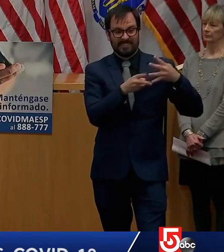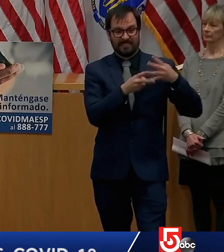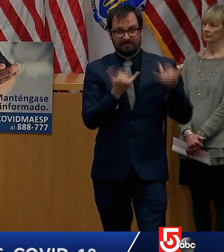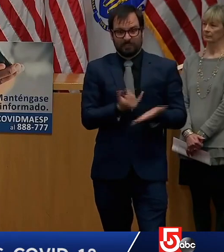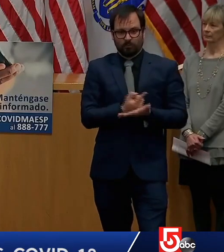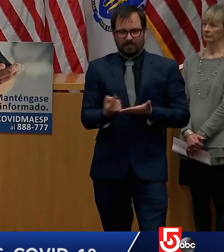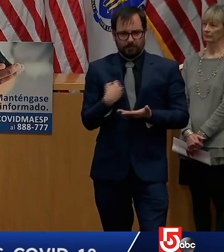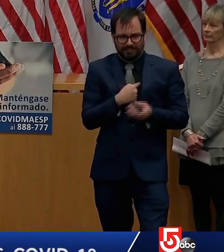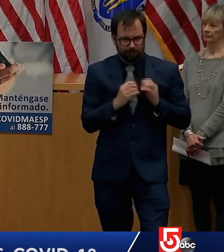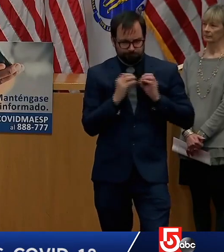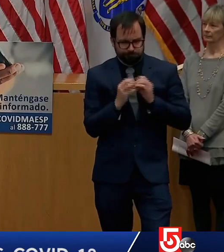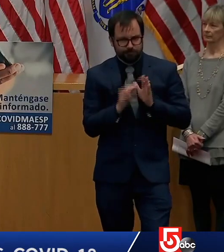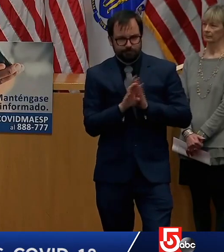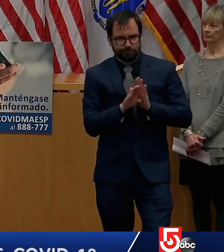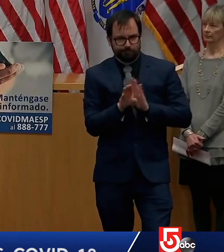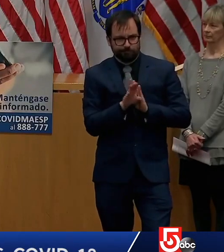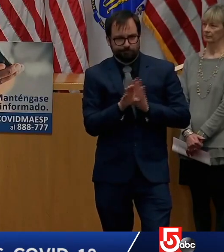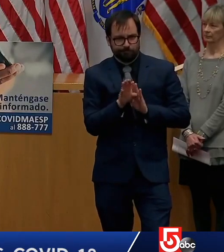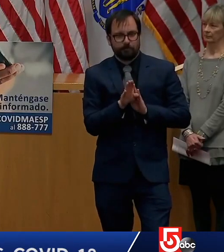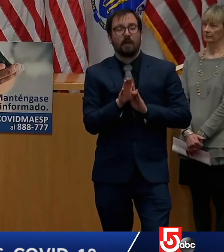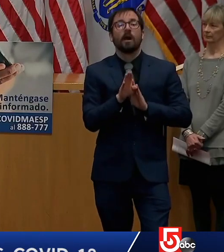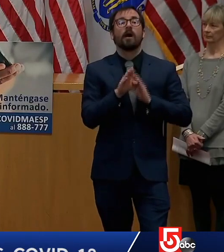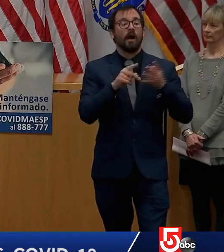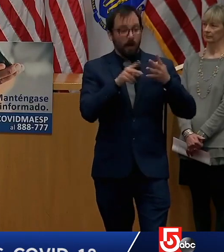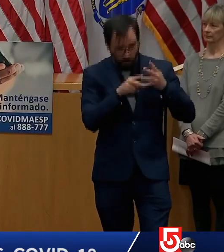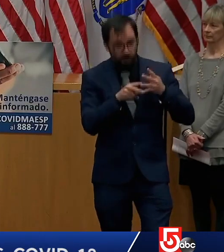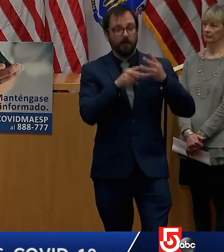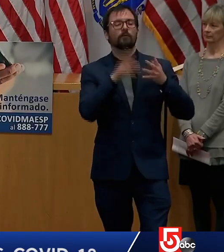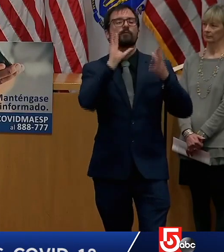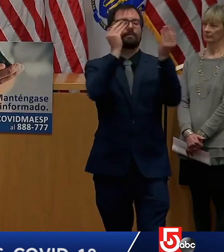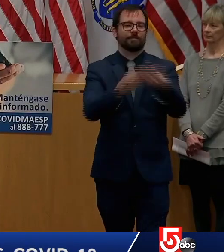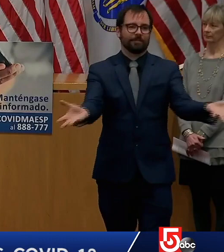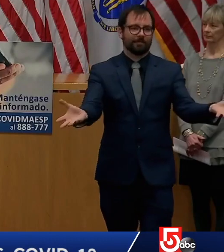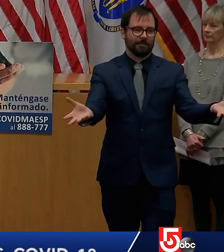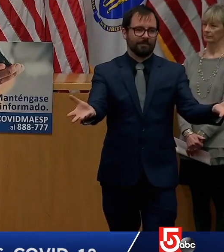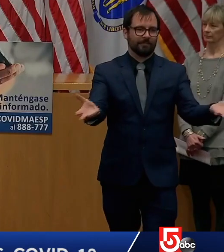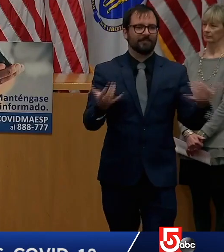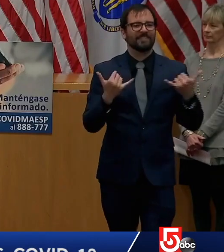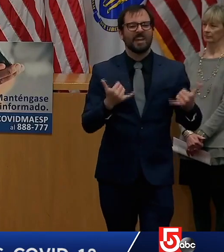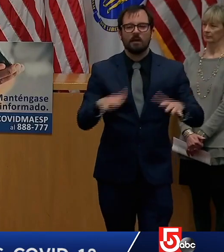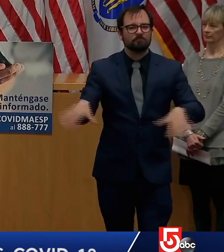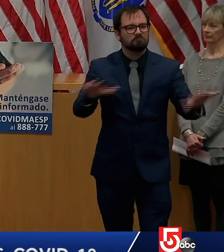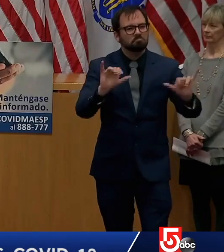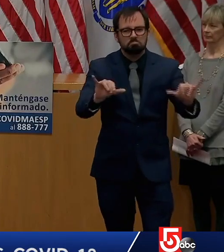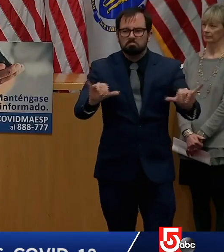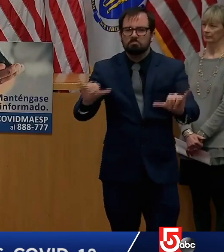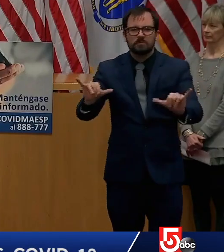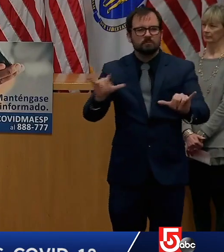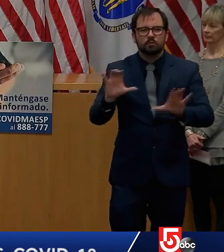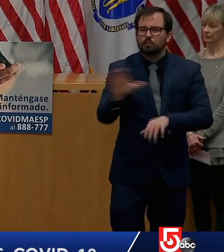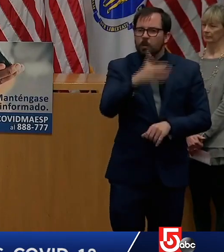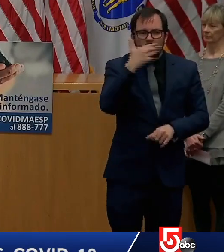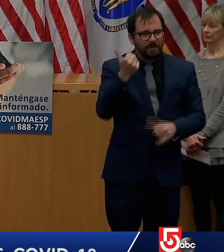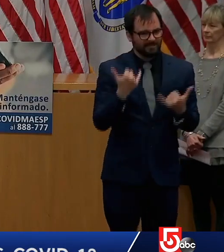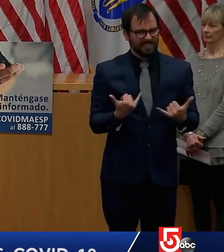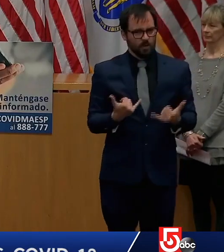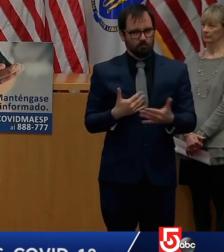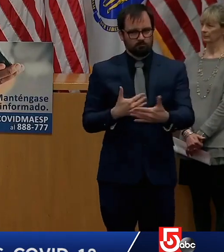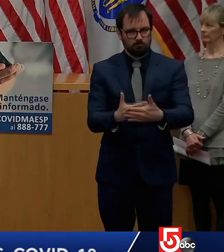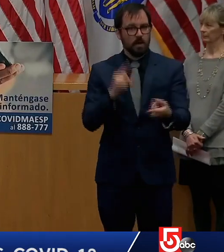For now, I hope everyone will continue to work with their students to do the best they can on remote learning. Thank you very much.